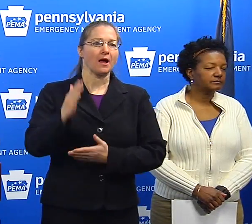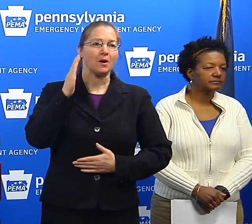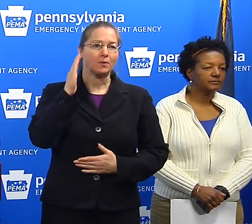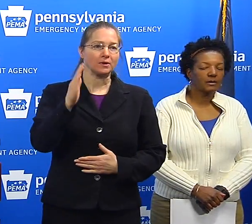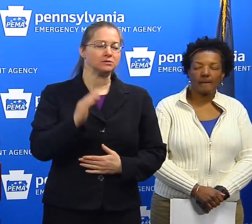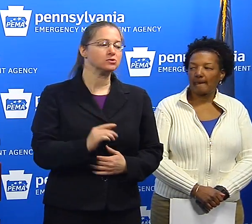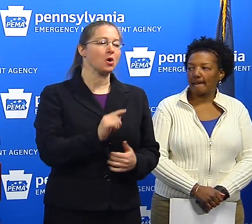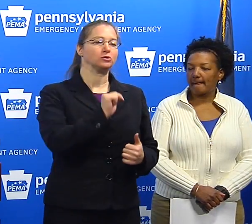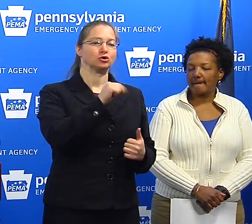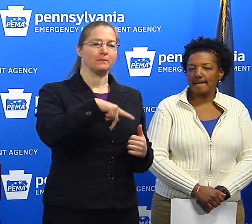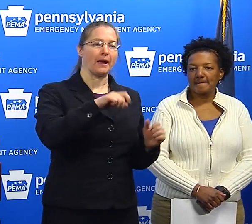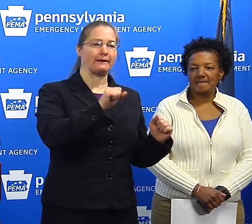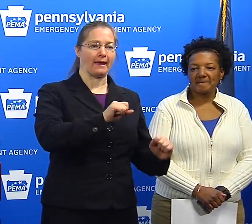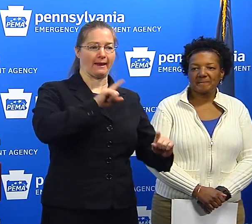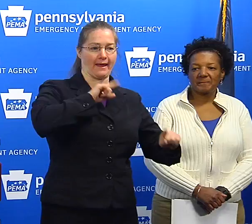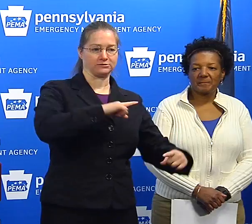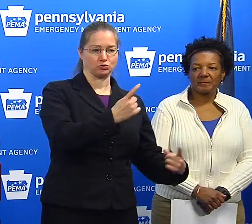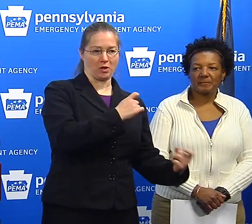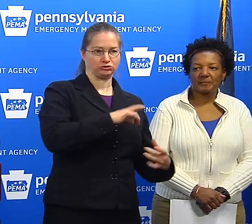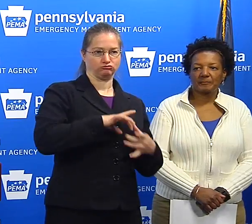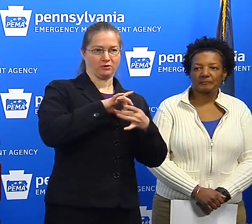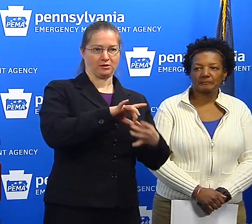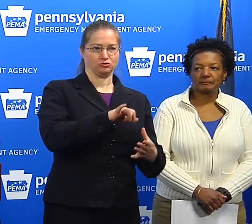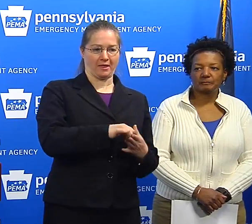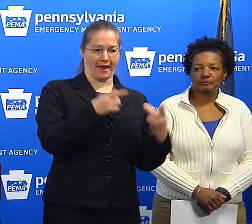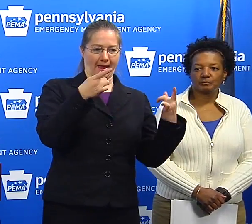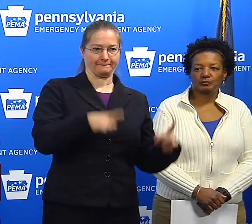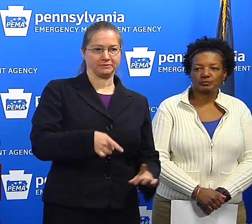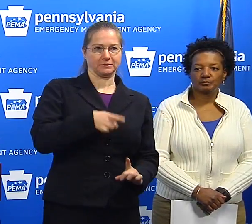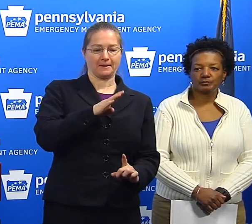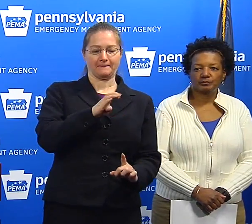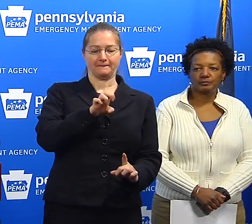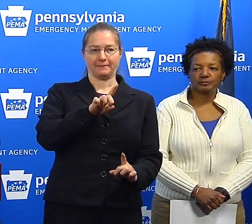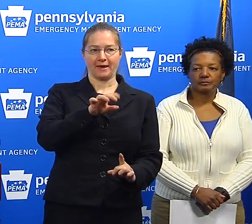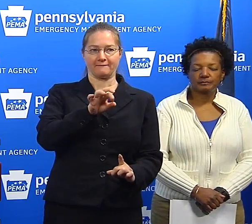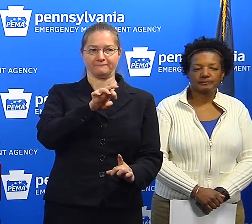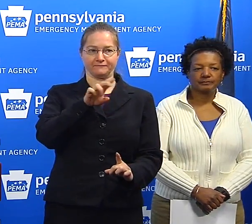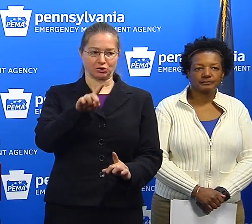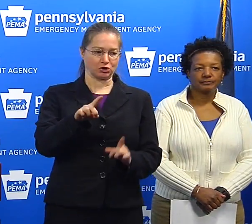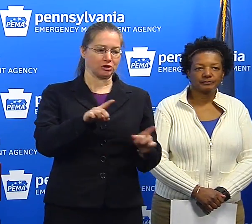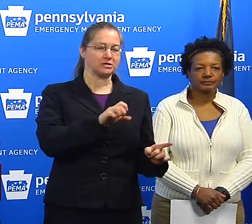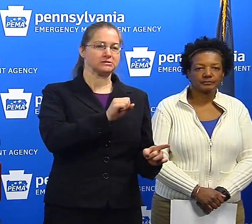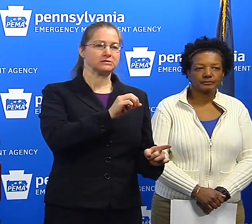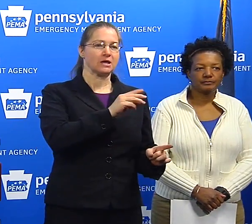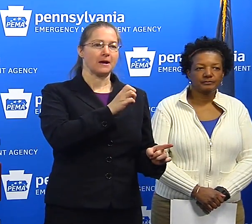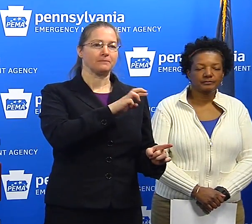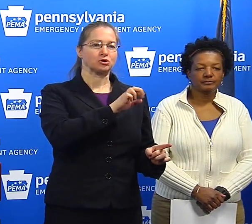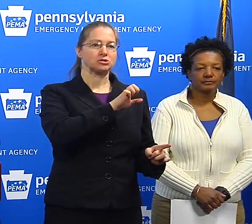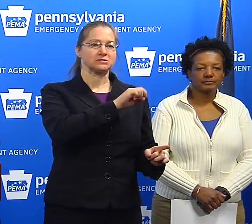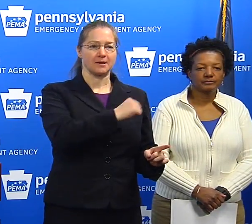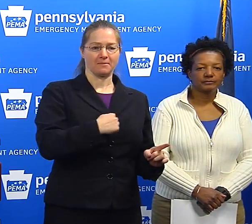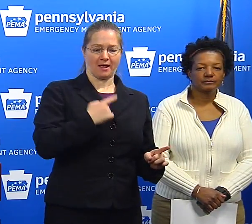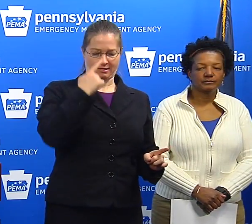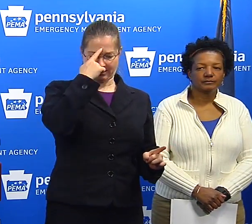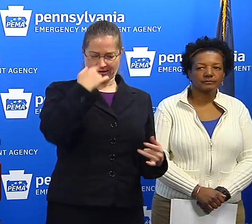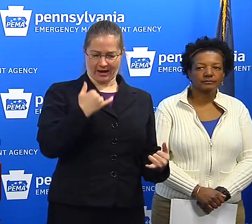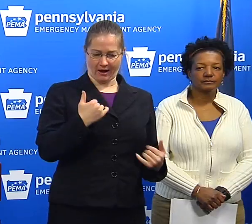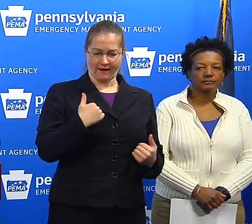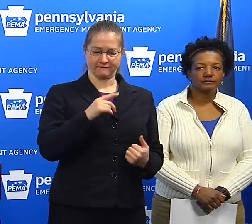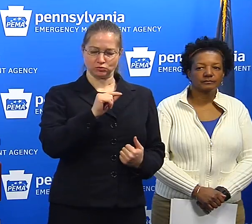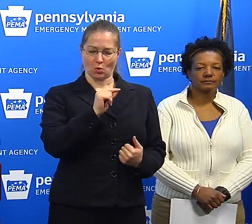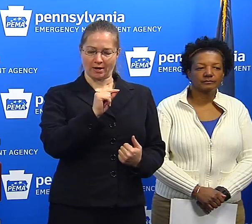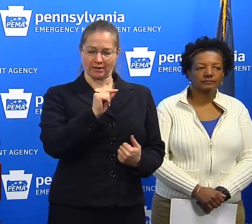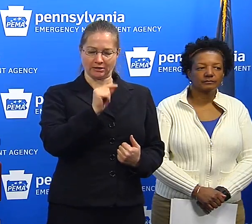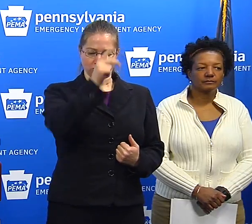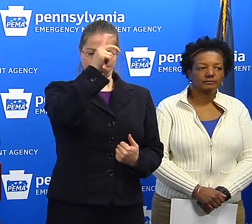where we are with Bedford-Somerset. But at this point, we have, I think, 20 tractor-trailers that are still waiting to